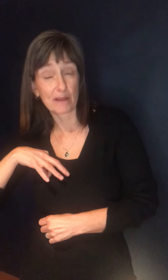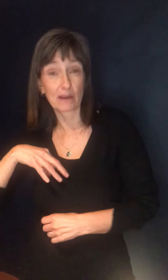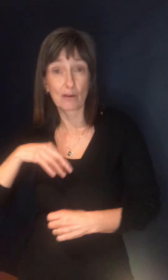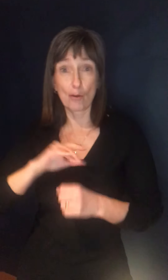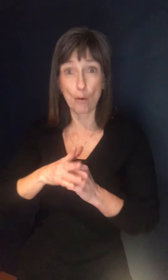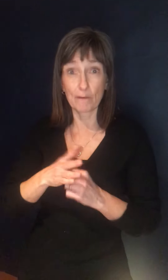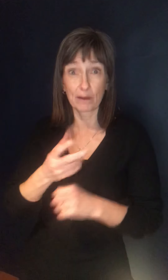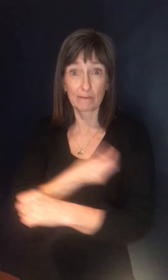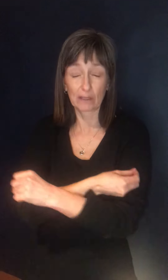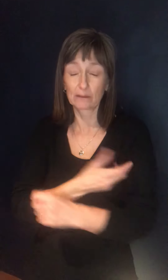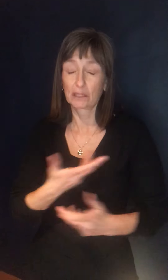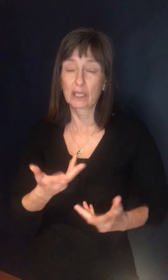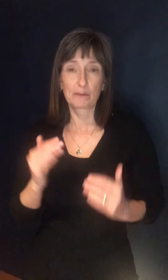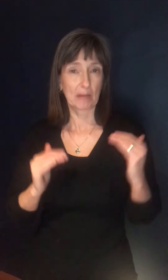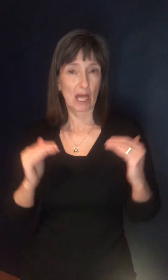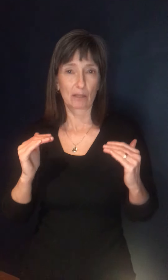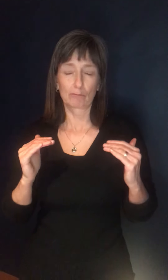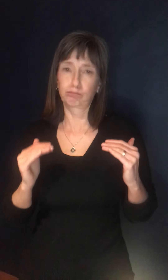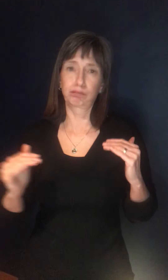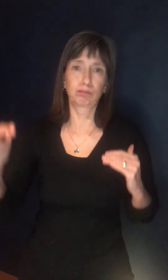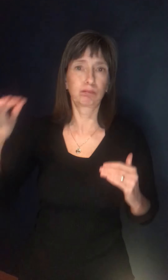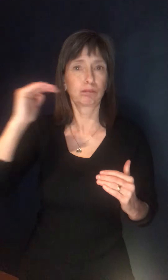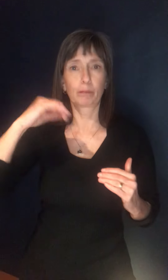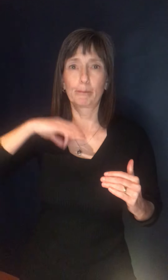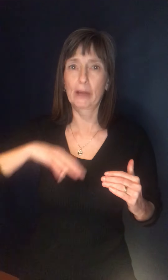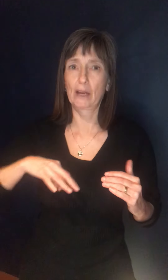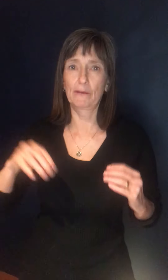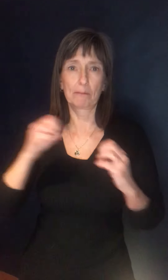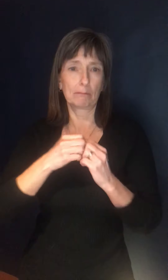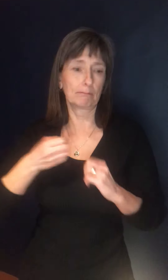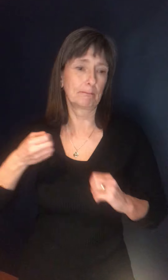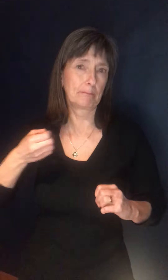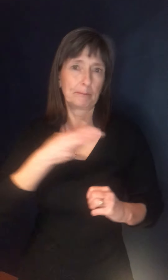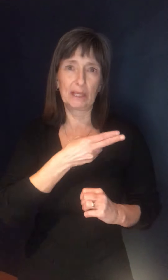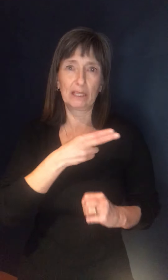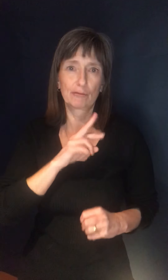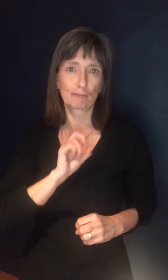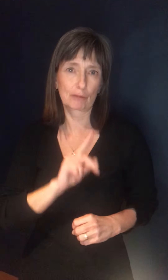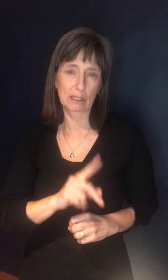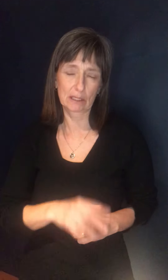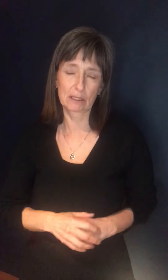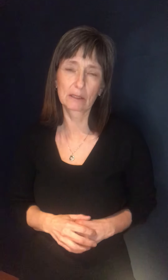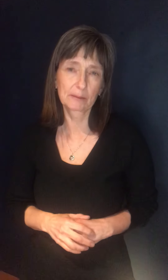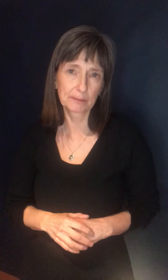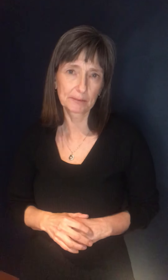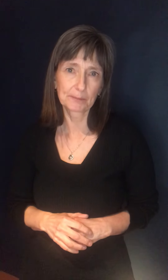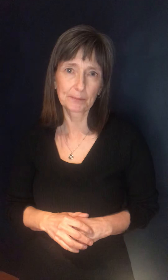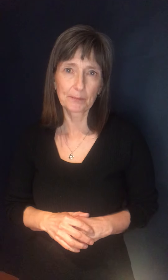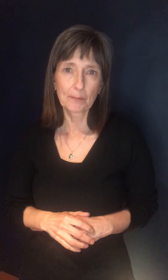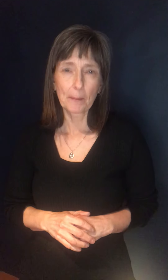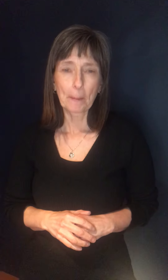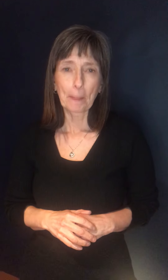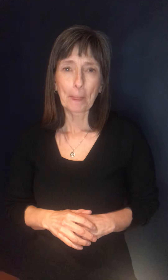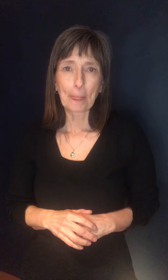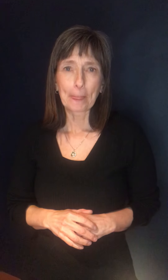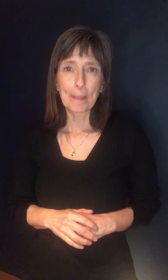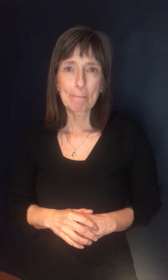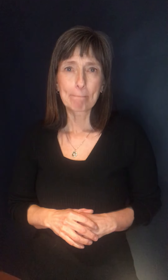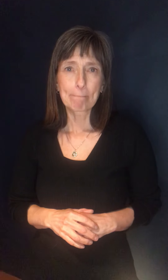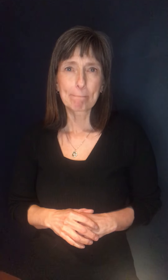getting the vaccine really, um, far outweigh the risks at this point. So, um, it's important to really remember that